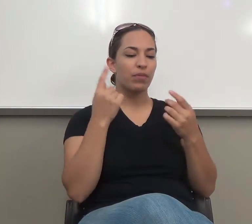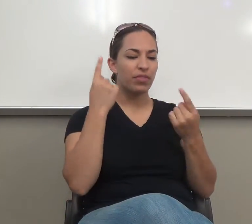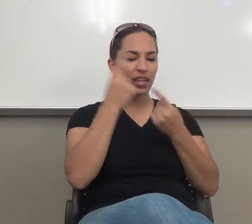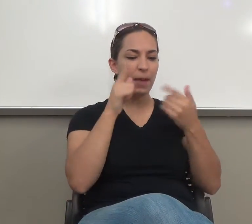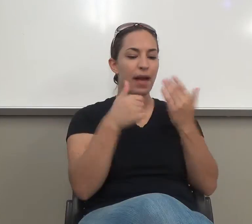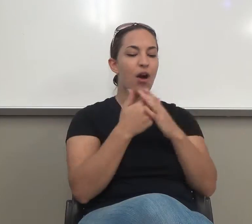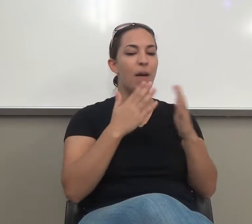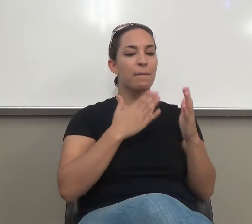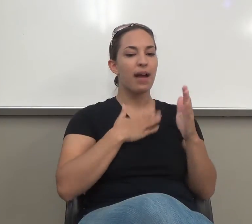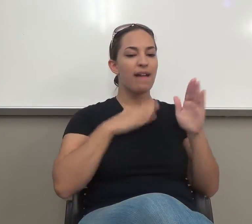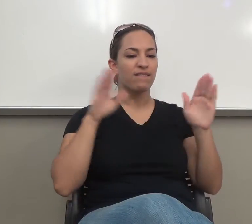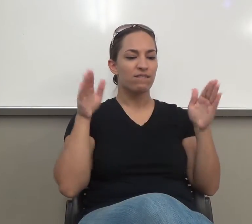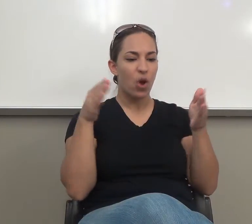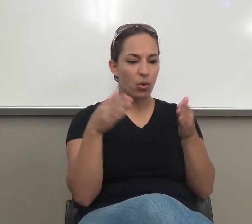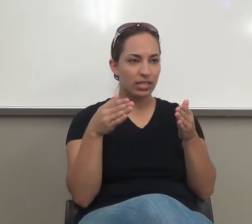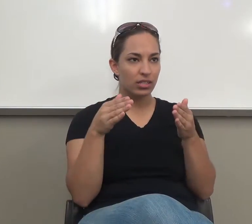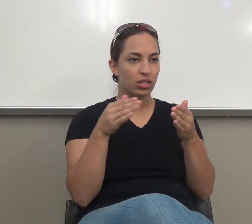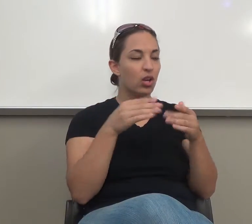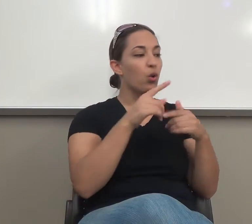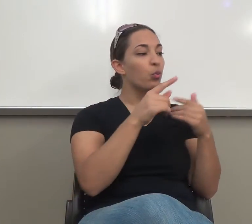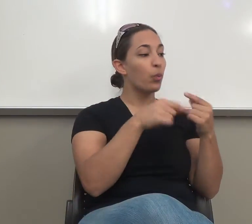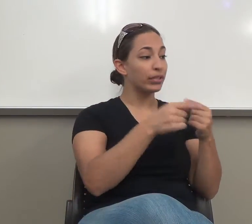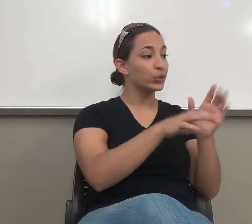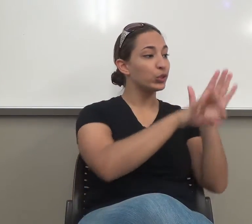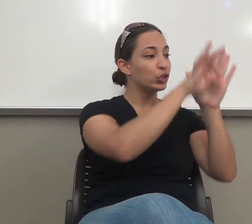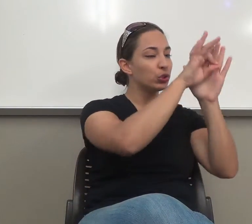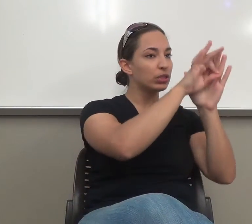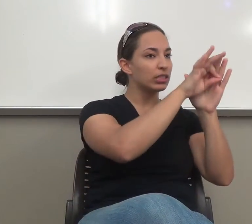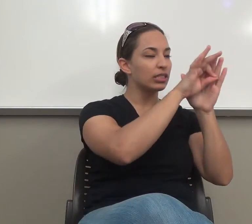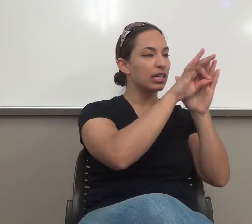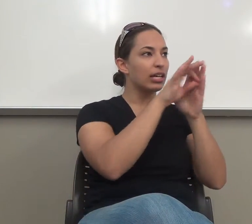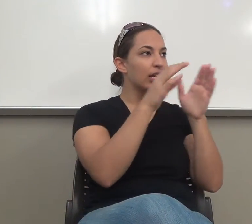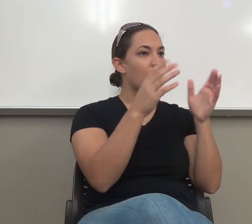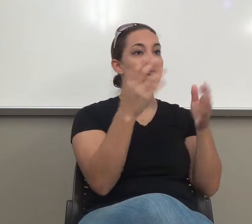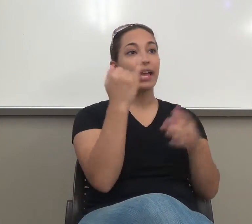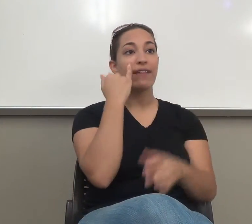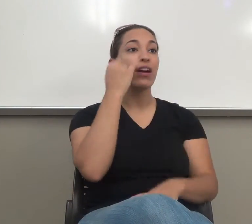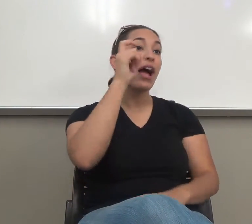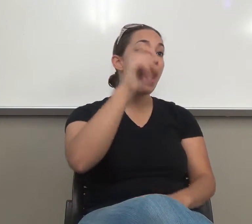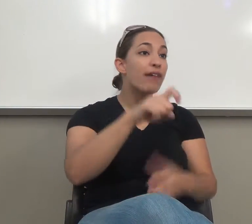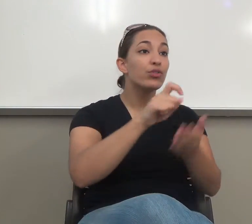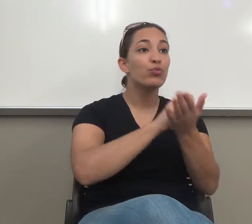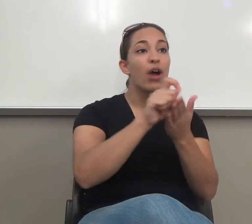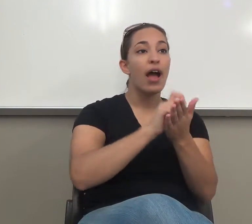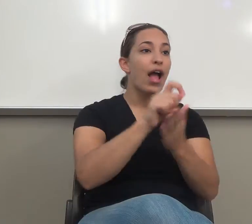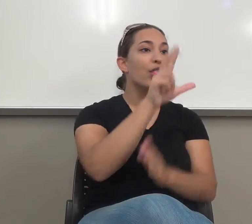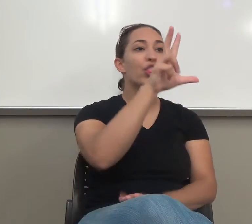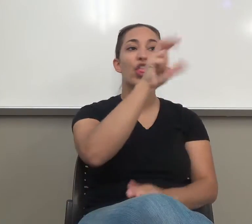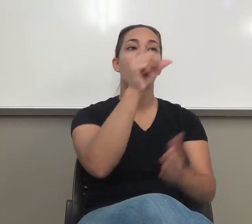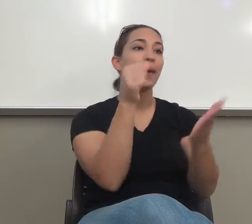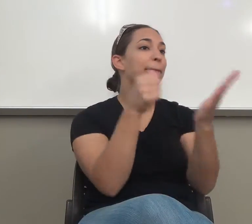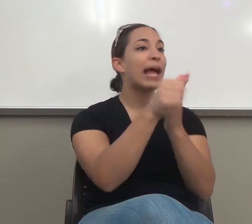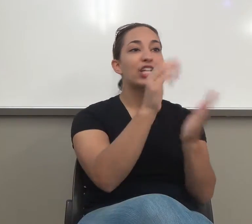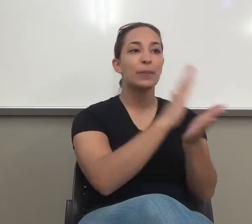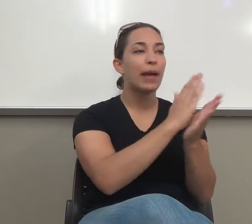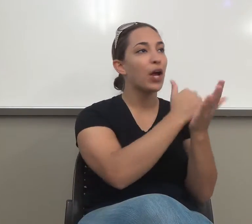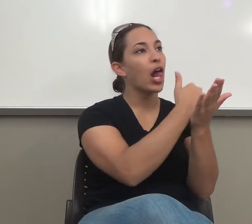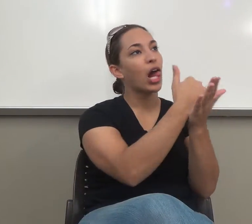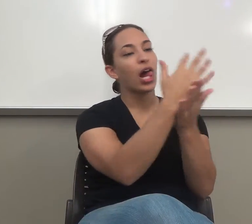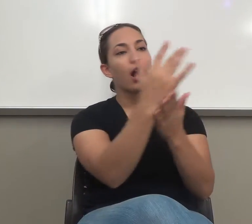for what I have to do? If you have to write a 30 page paper, then yeah, maybe the current target is 40, but not